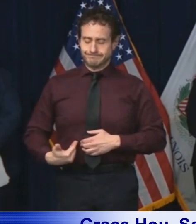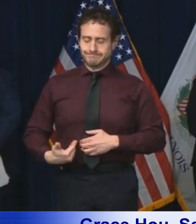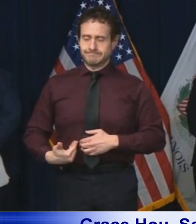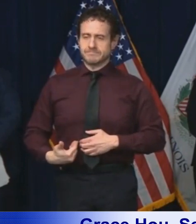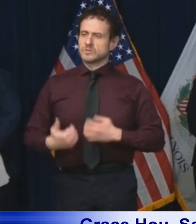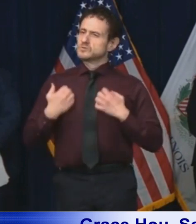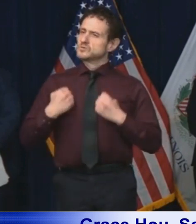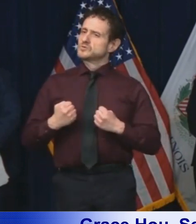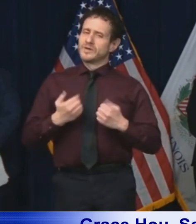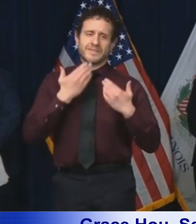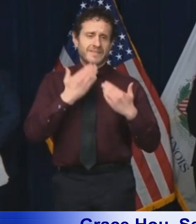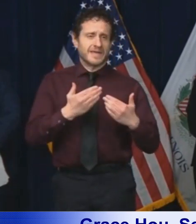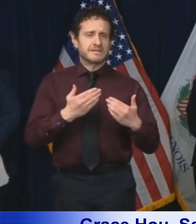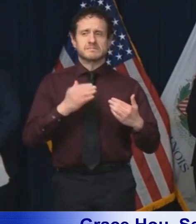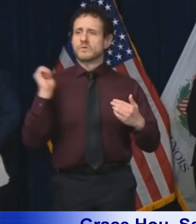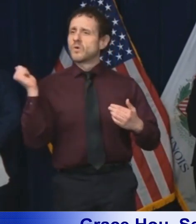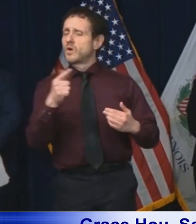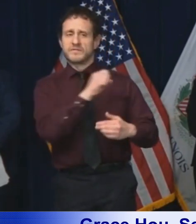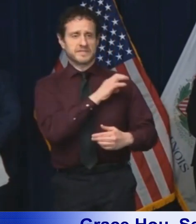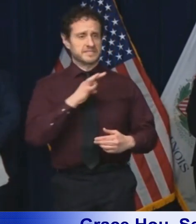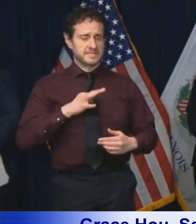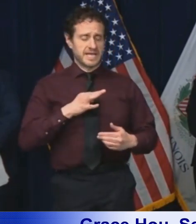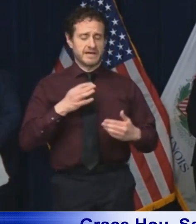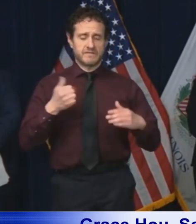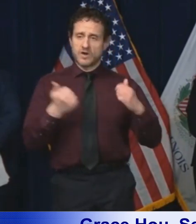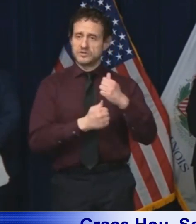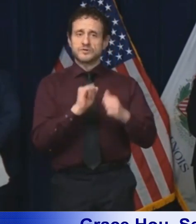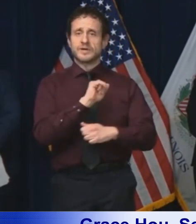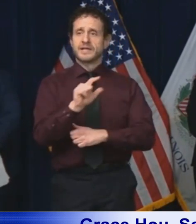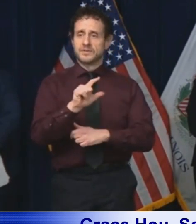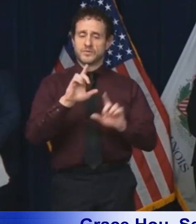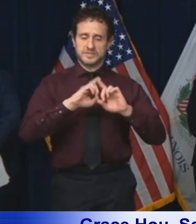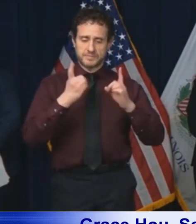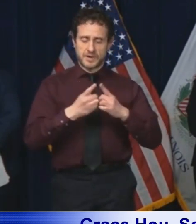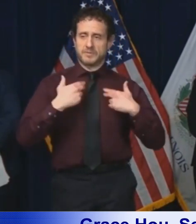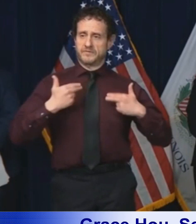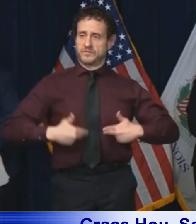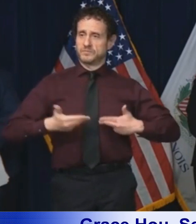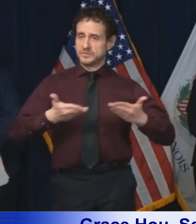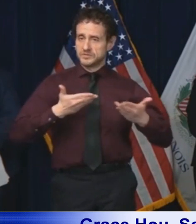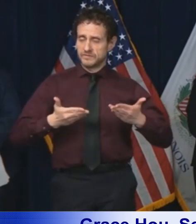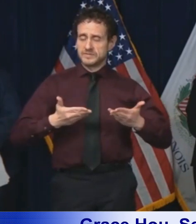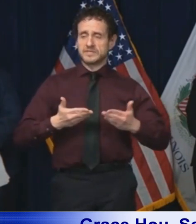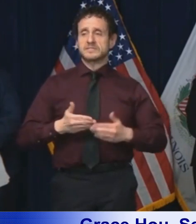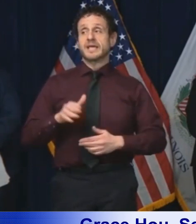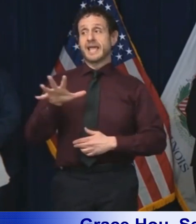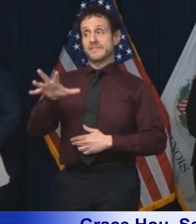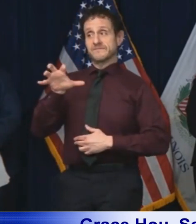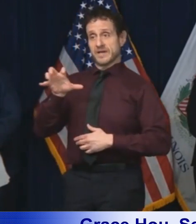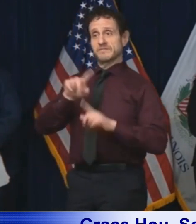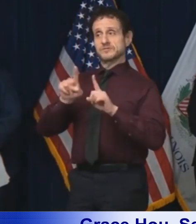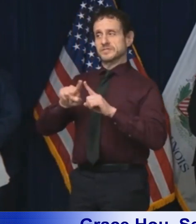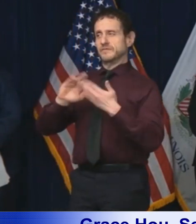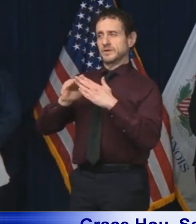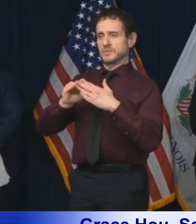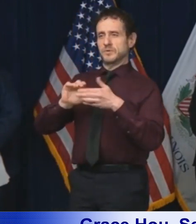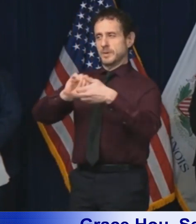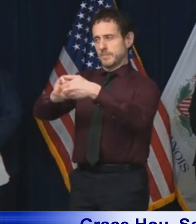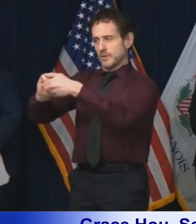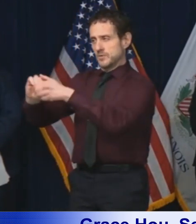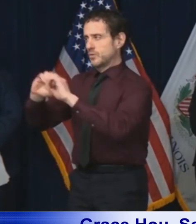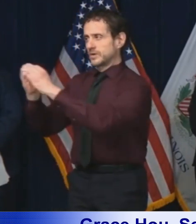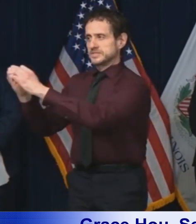appreciation for all of the staff of the Illinois Department of Human Services and of course our 500-some community partners that work